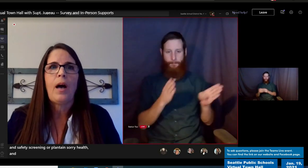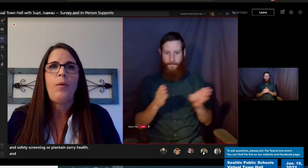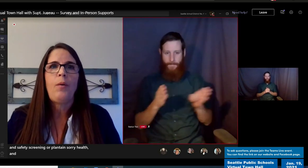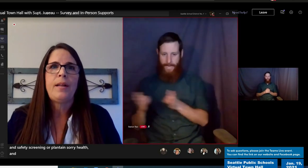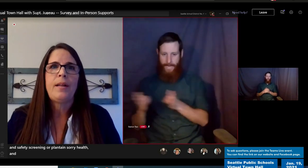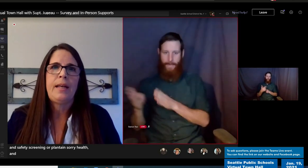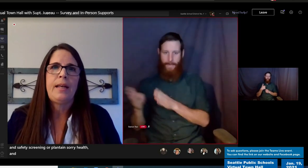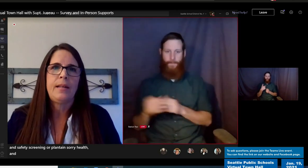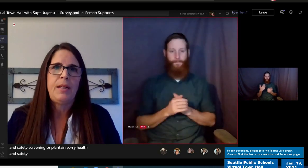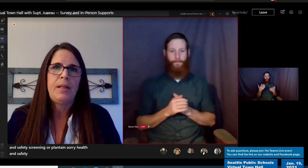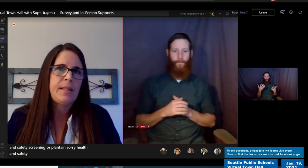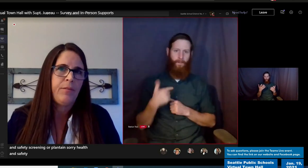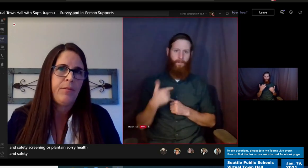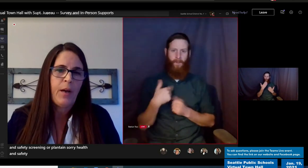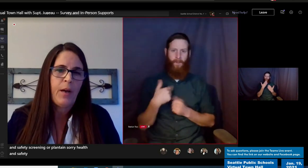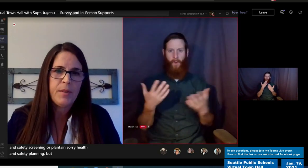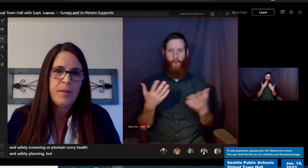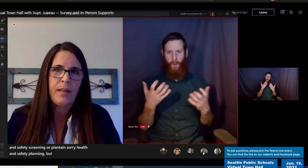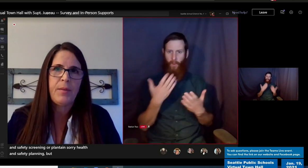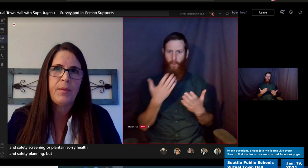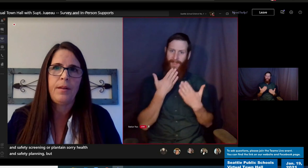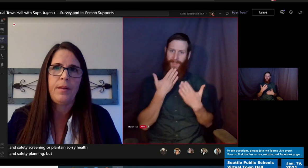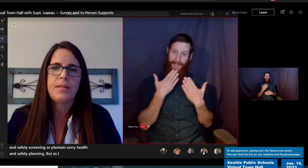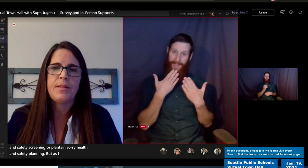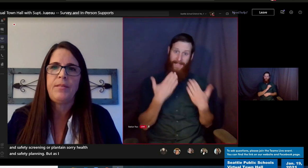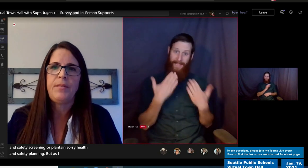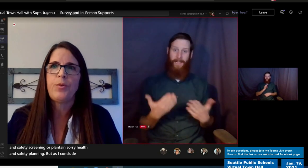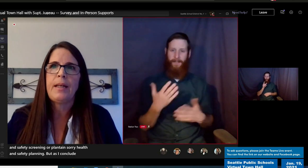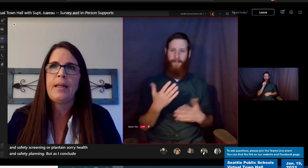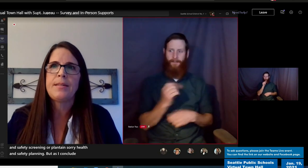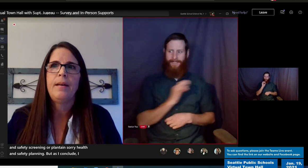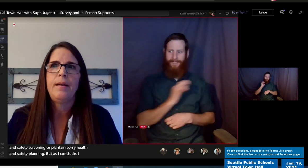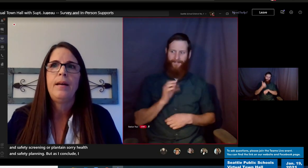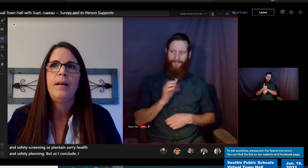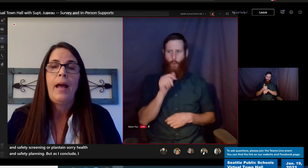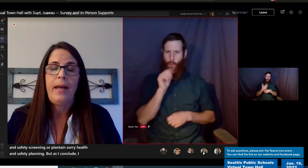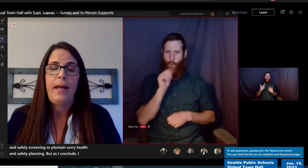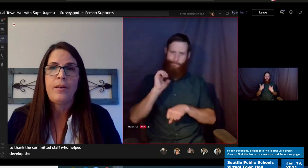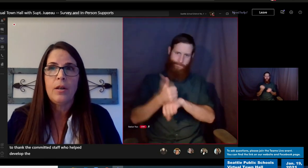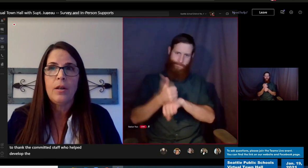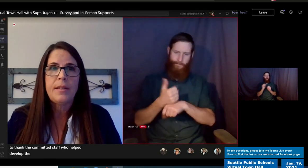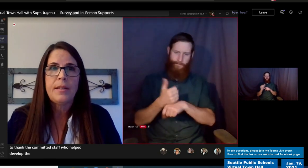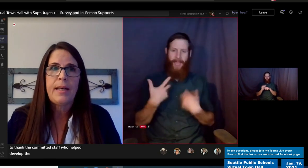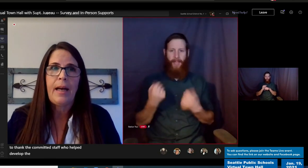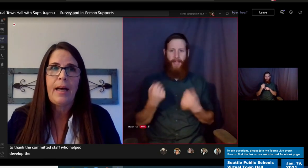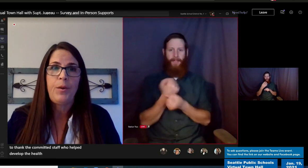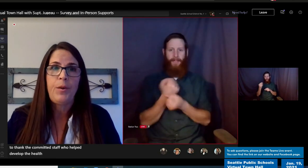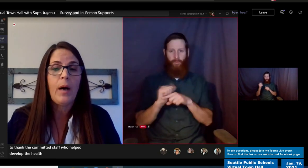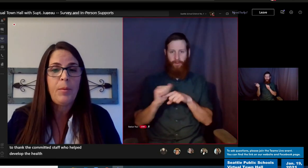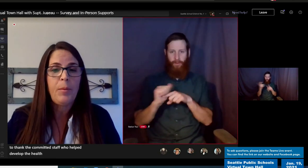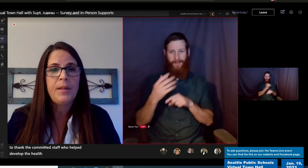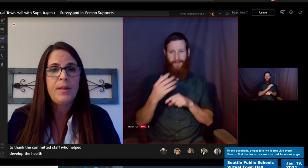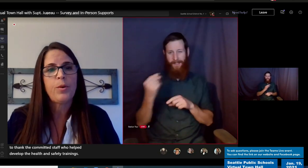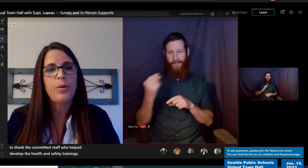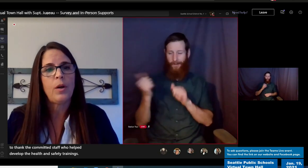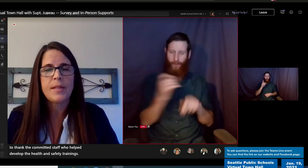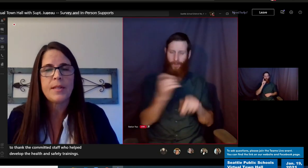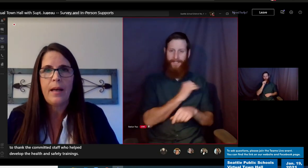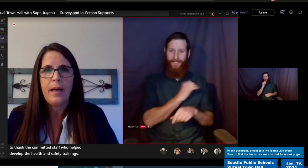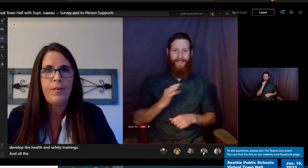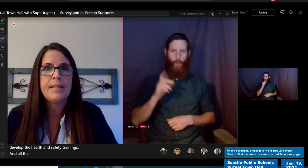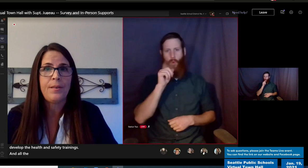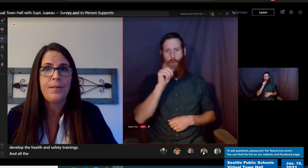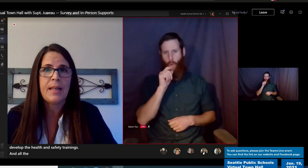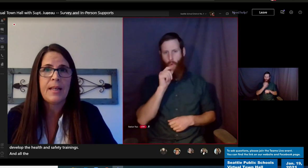want to thank the committed staff who helped develop the health and safety trainings. And all the staff who uphold these protocols every